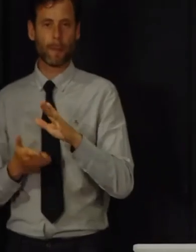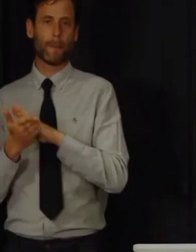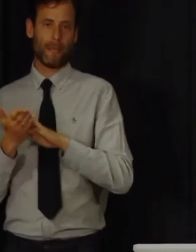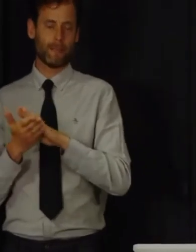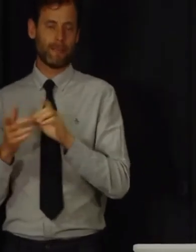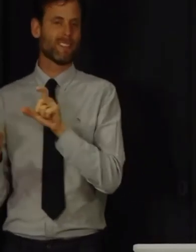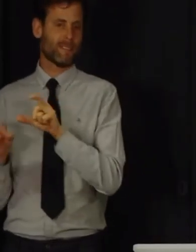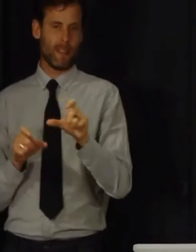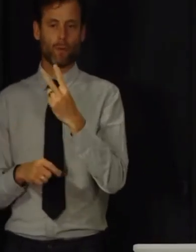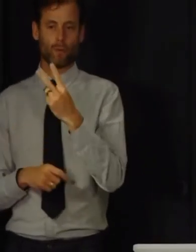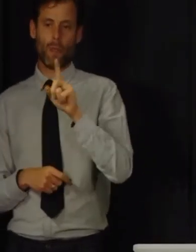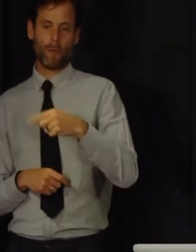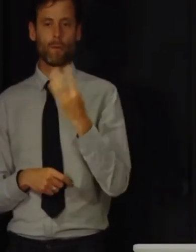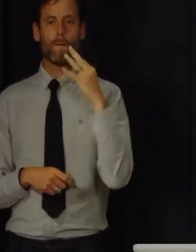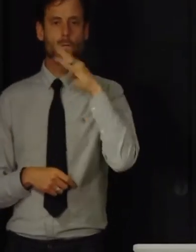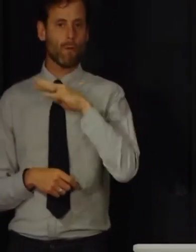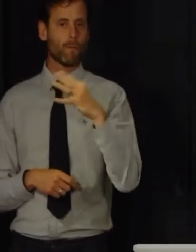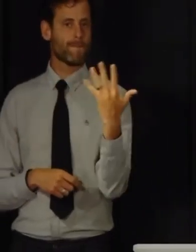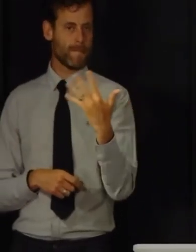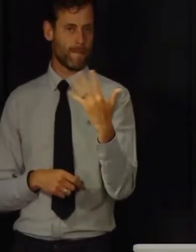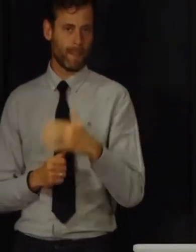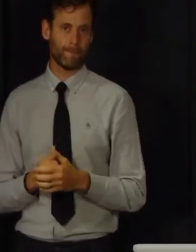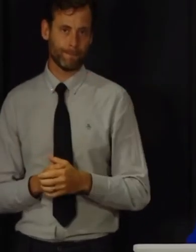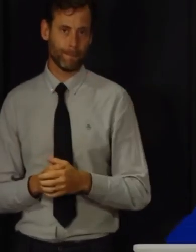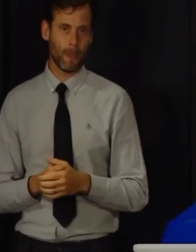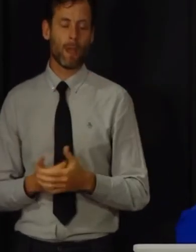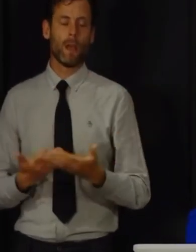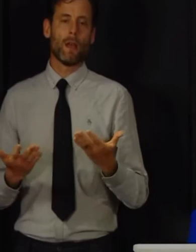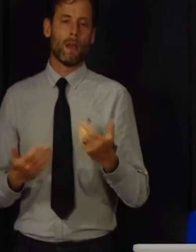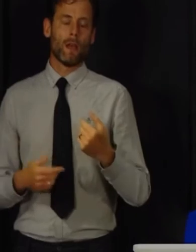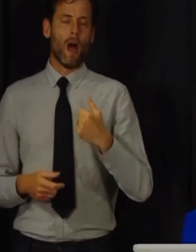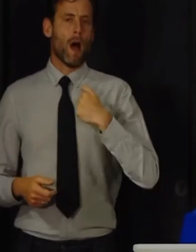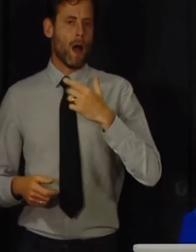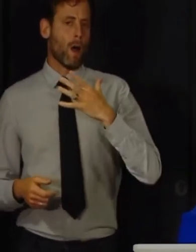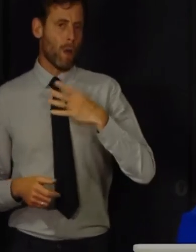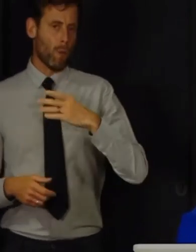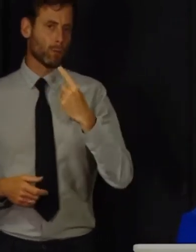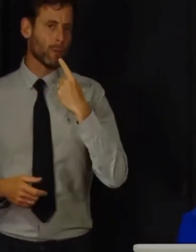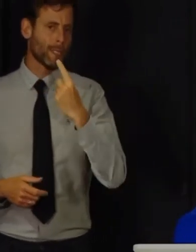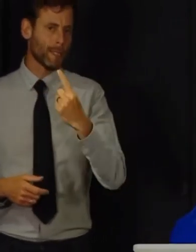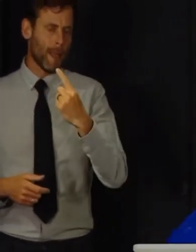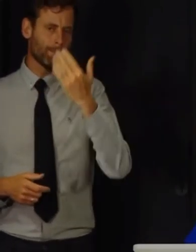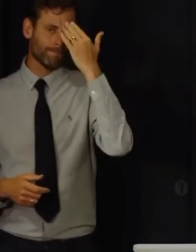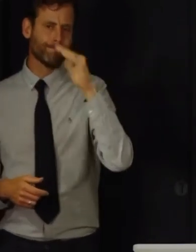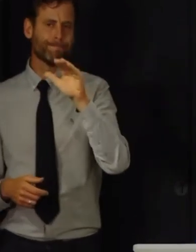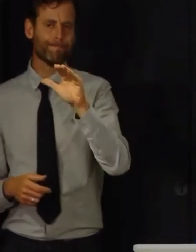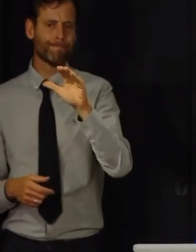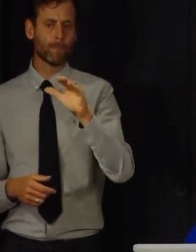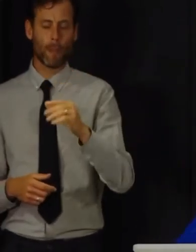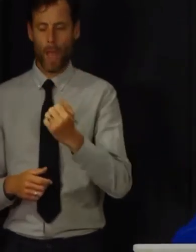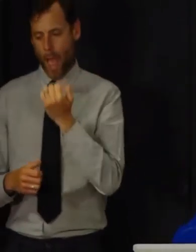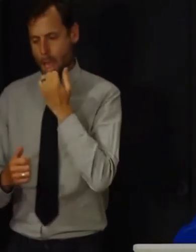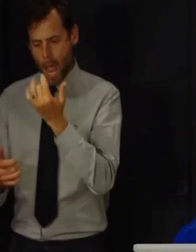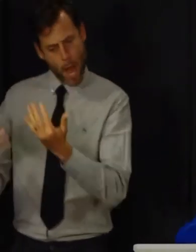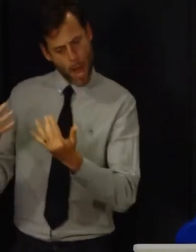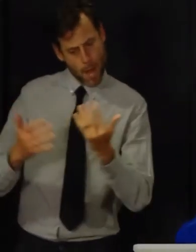2,415. However, I would offer a note of caution about reading too much